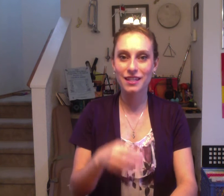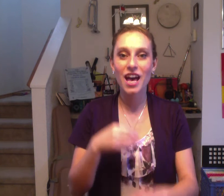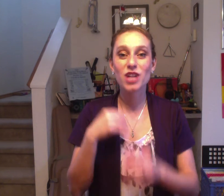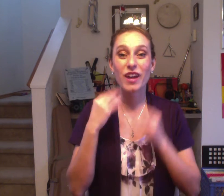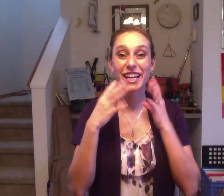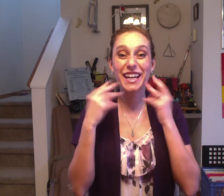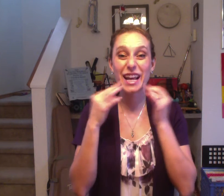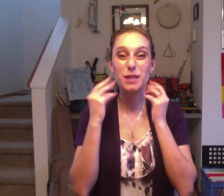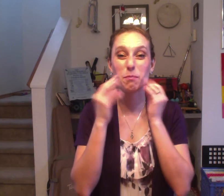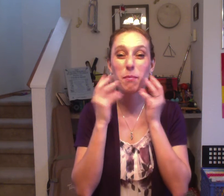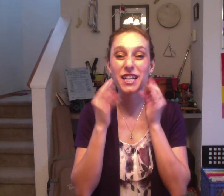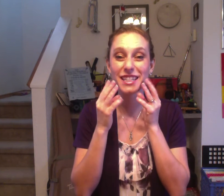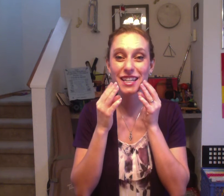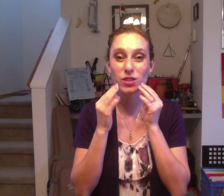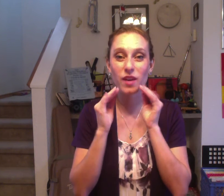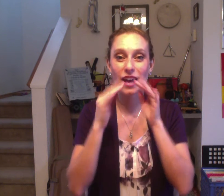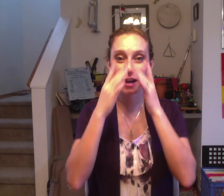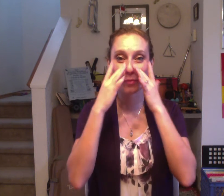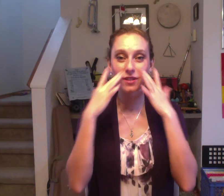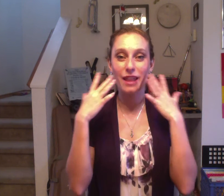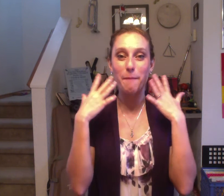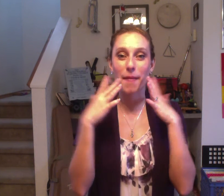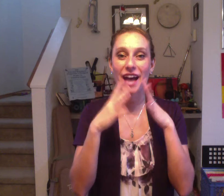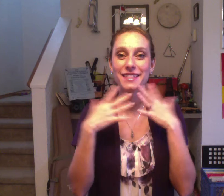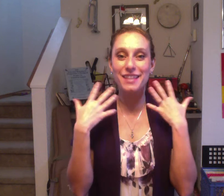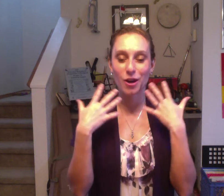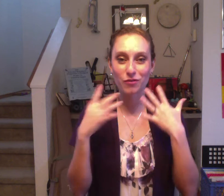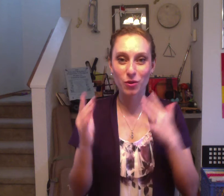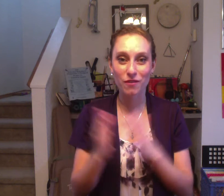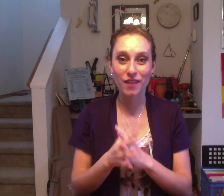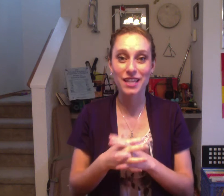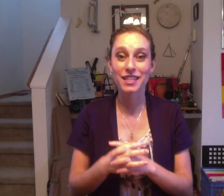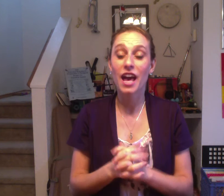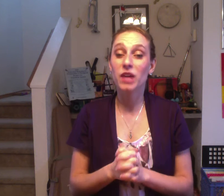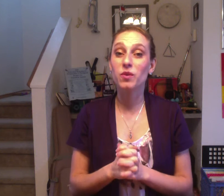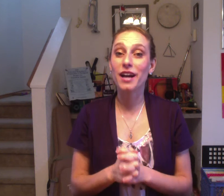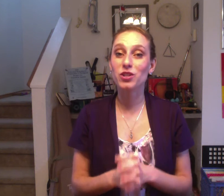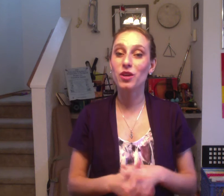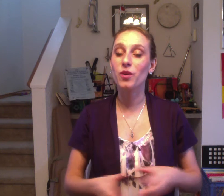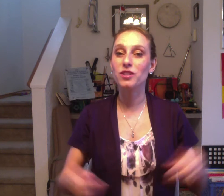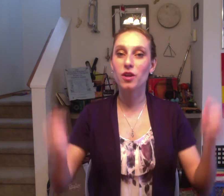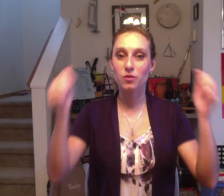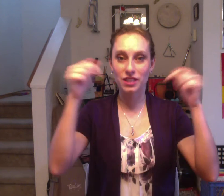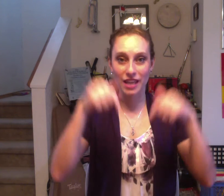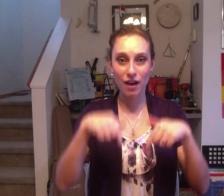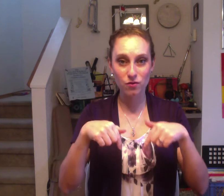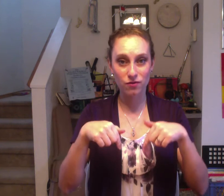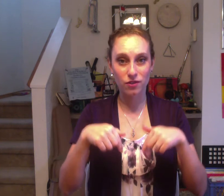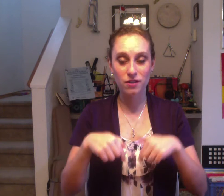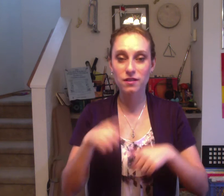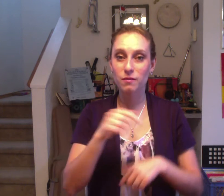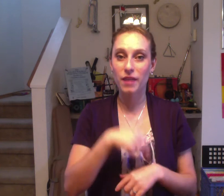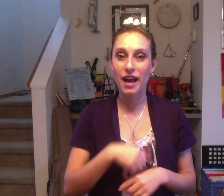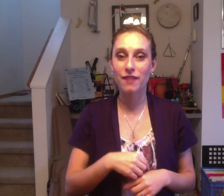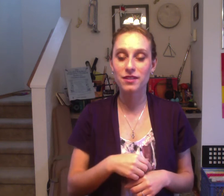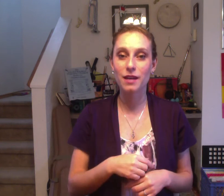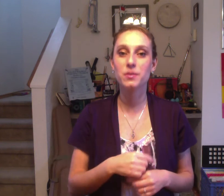Try to get it as buzzy as you can up into that mask of your face. We're actually going to go down first by half steps